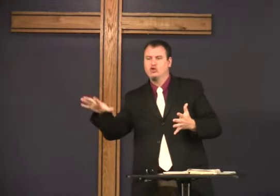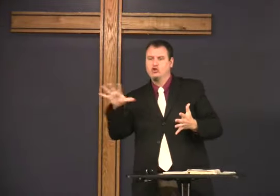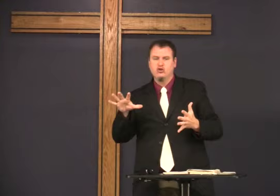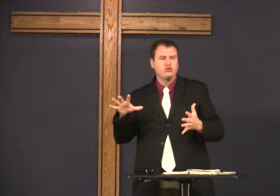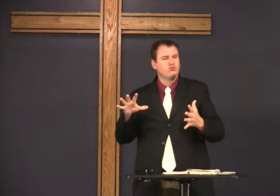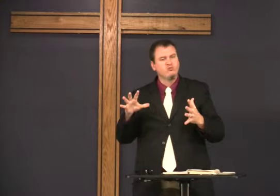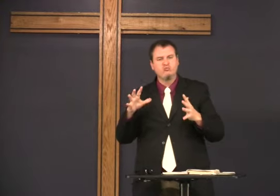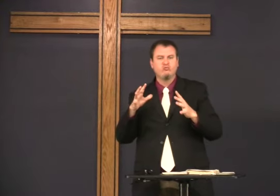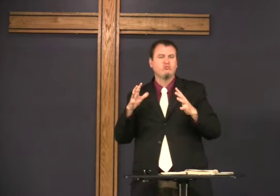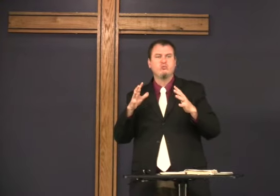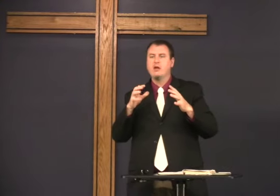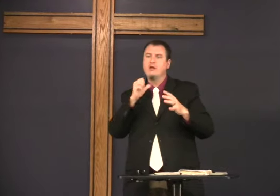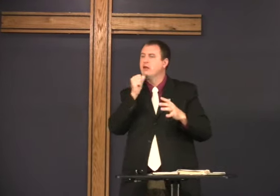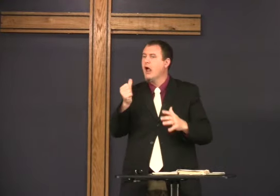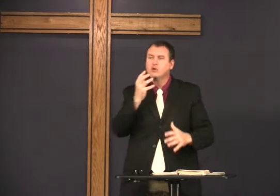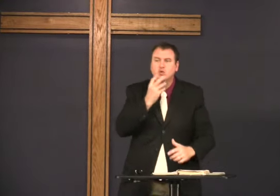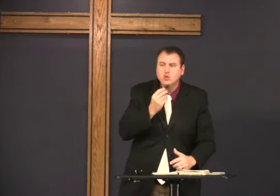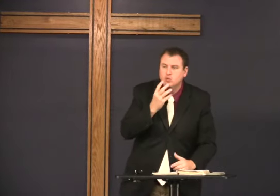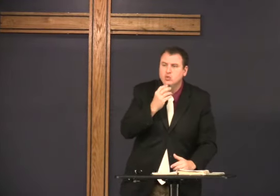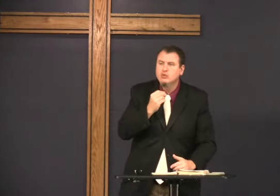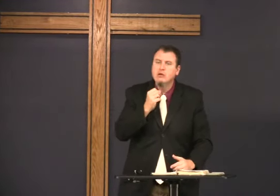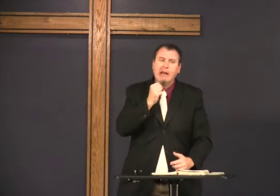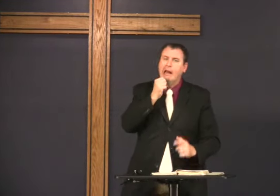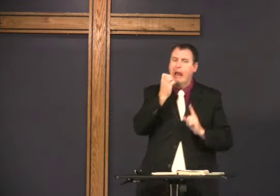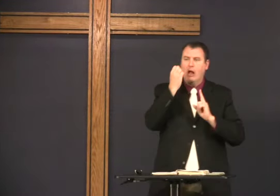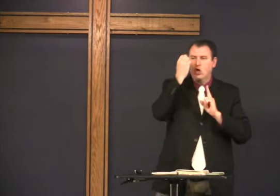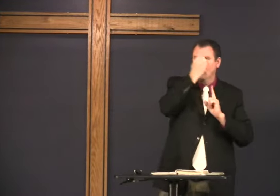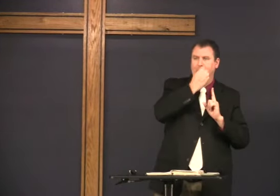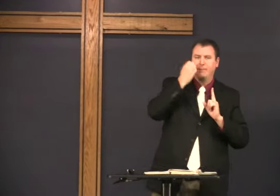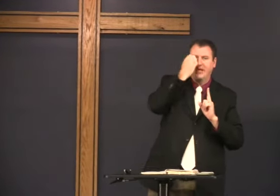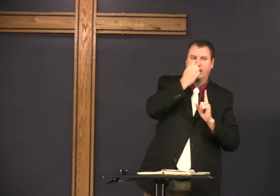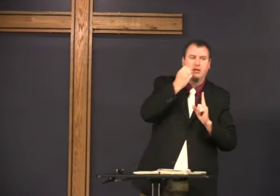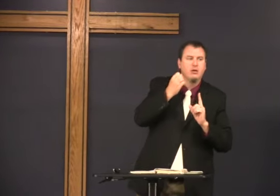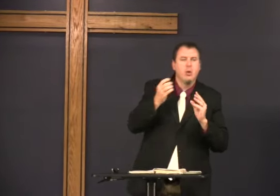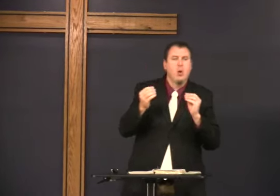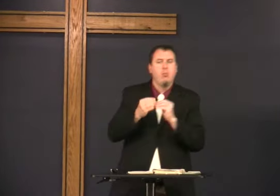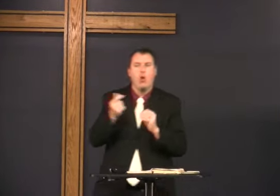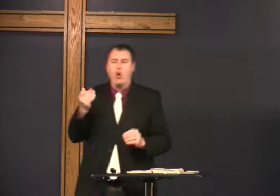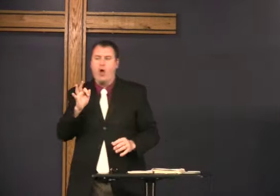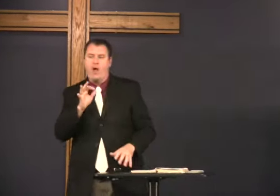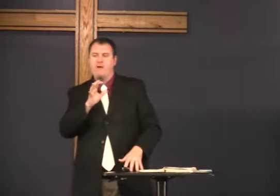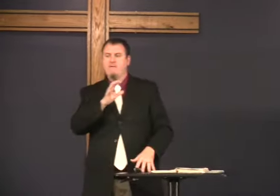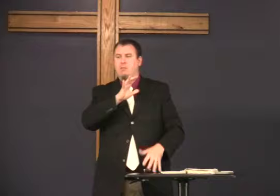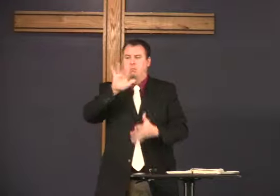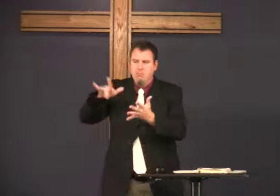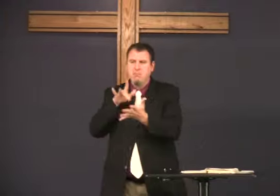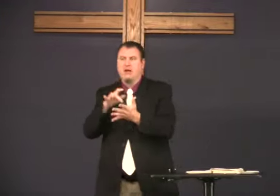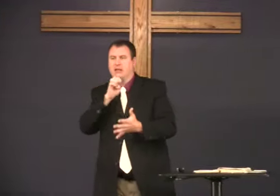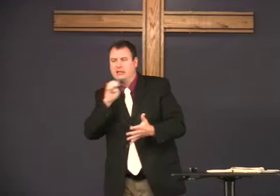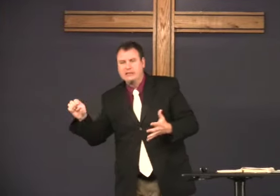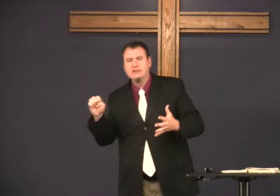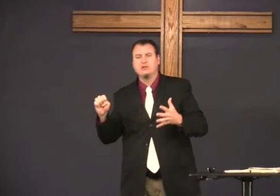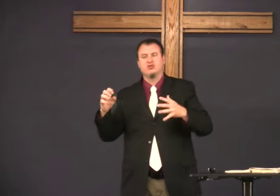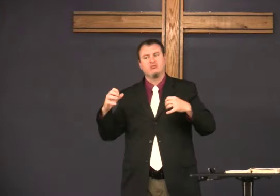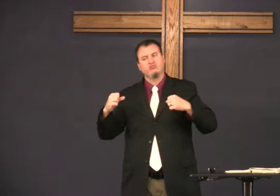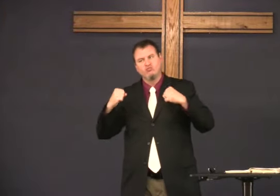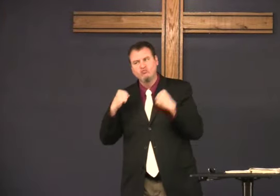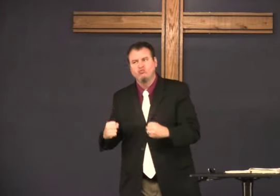the Middle East, those who weren't Jews, weren't Europeans, were more Middle East.